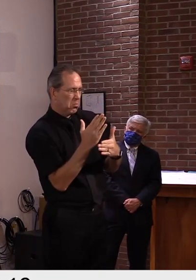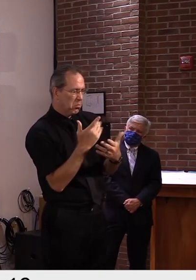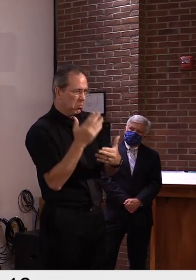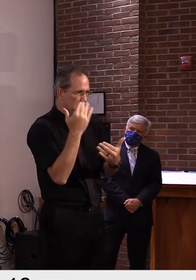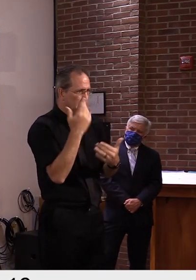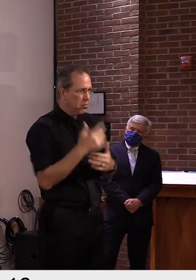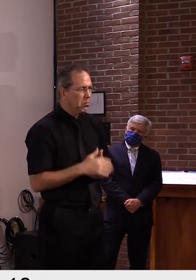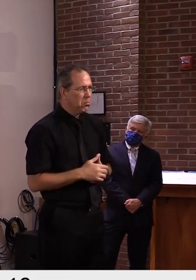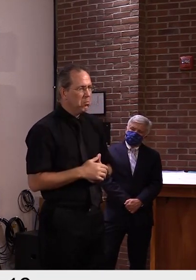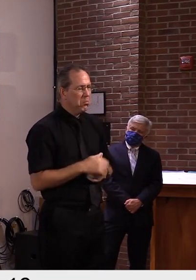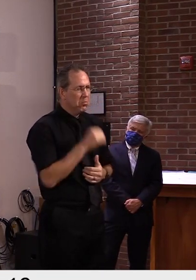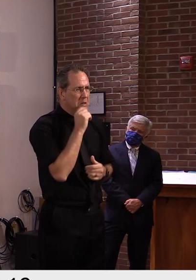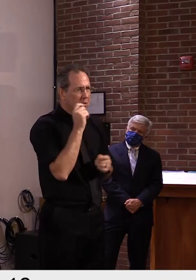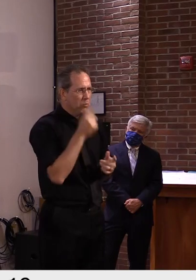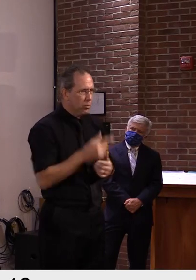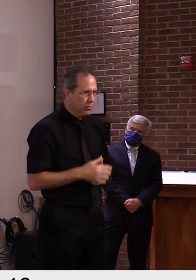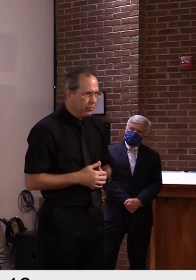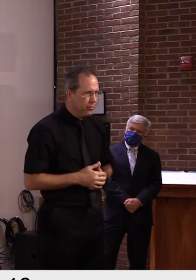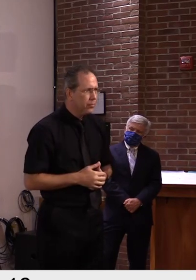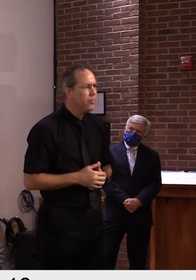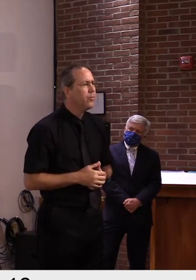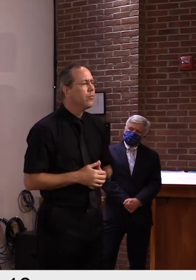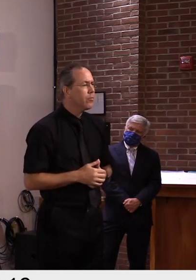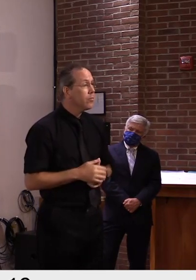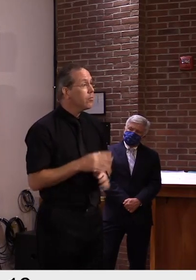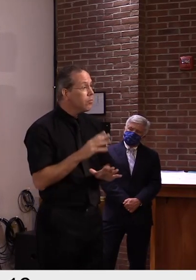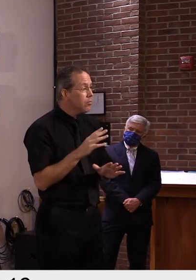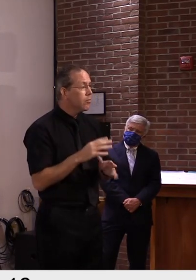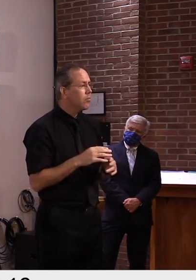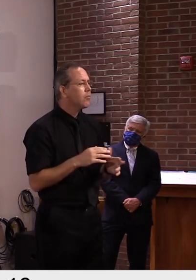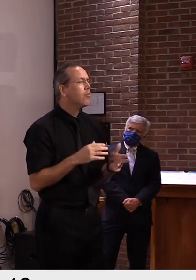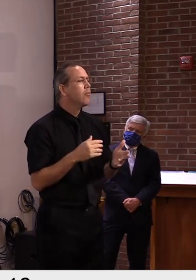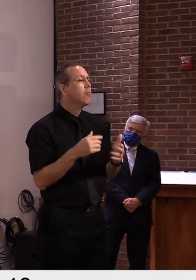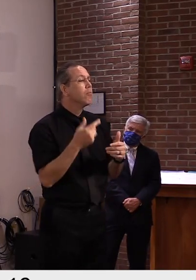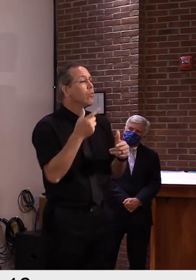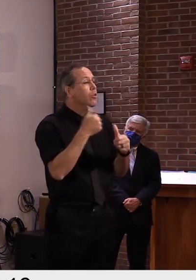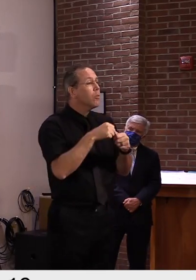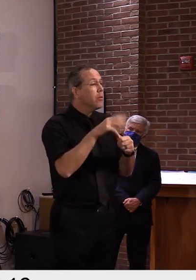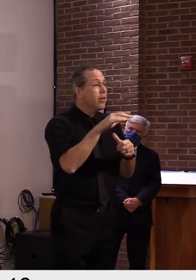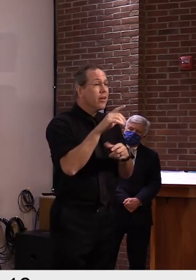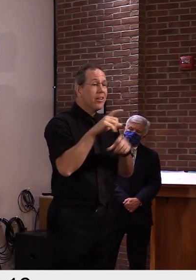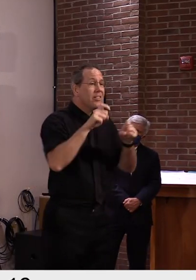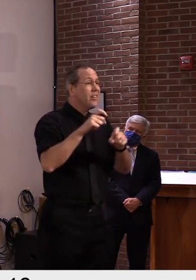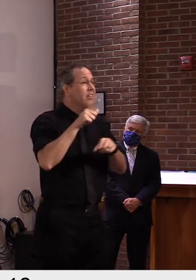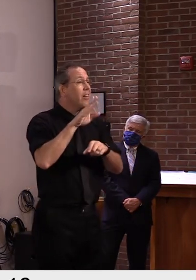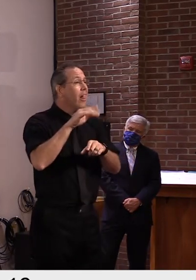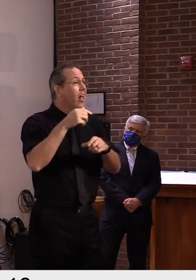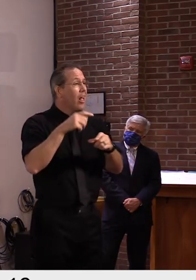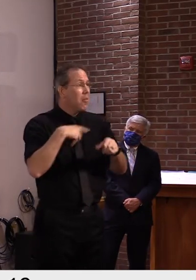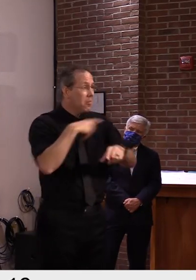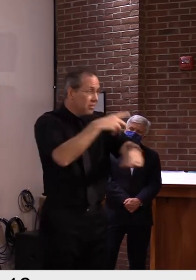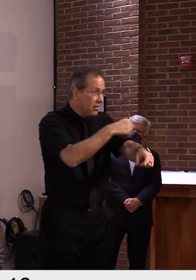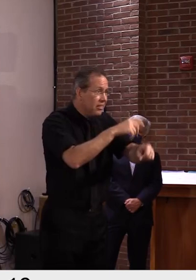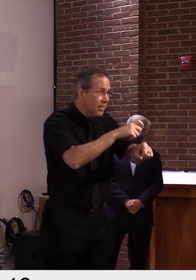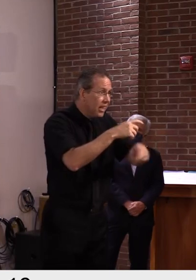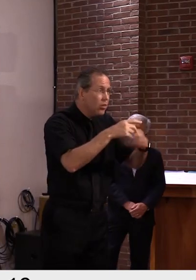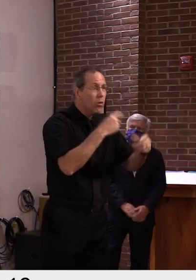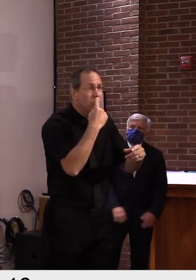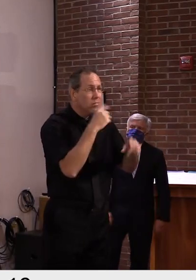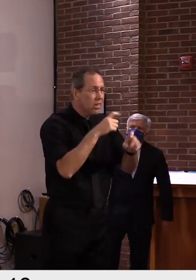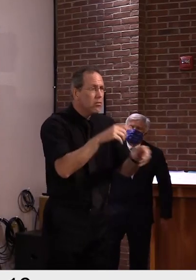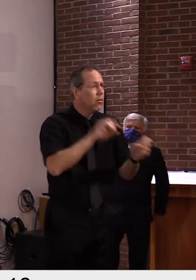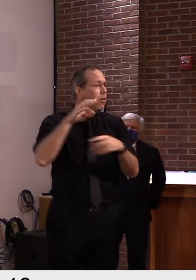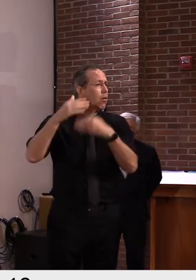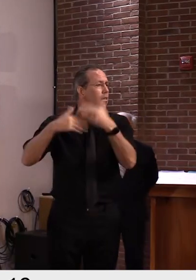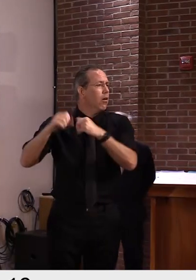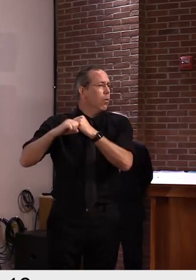these are all reported from late results coming from lab so that none of them have actually had the investigation that we would want